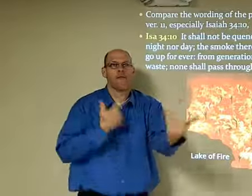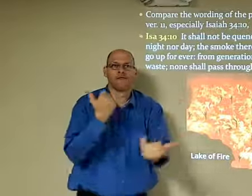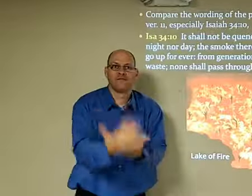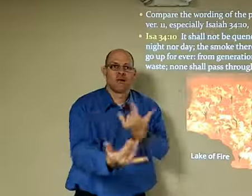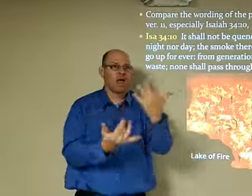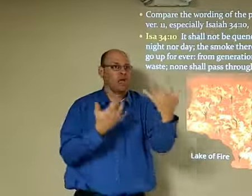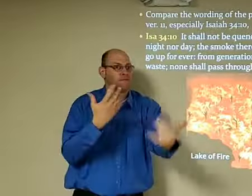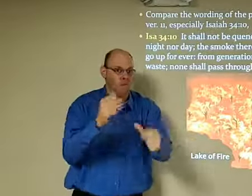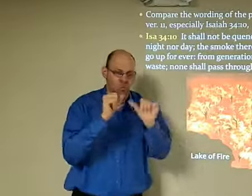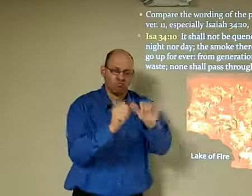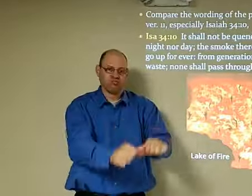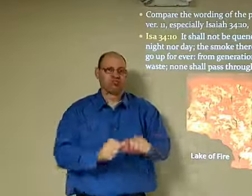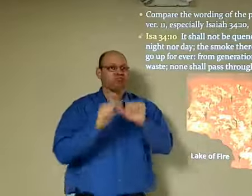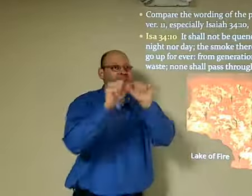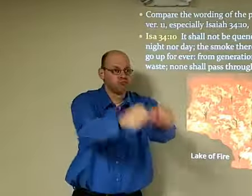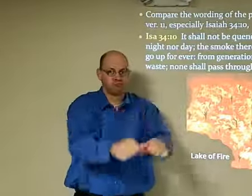It's going to be a continual lake of fire.